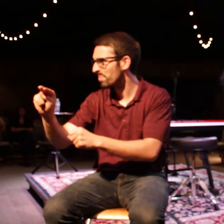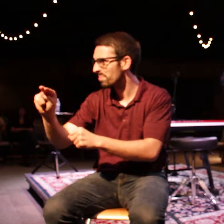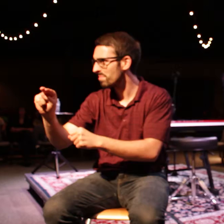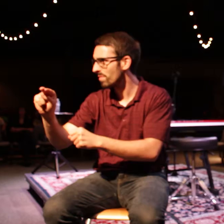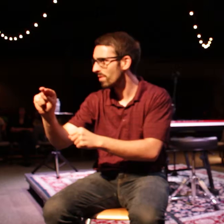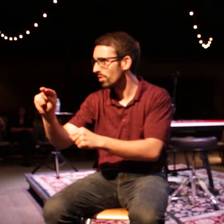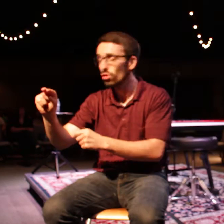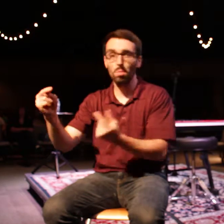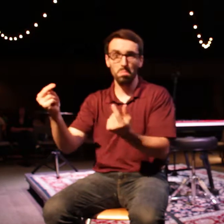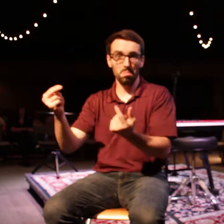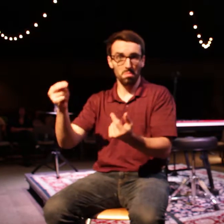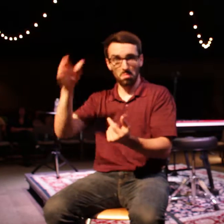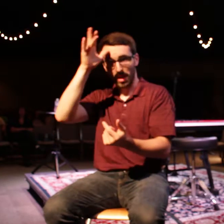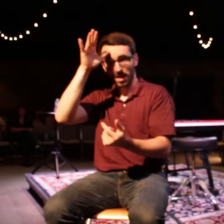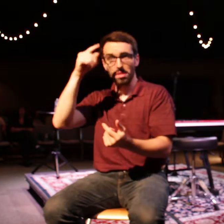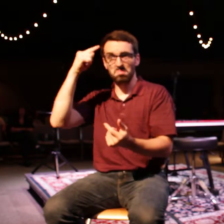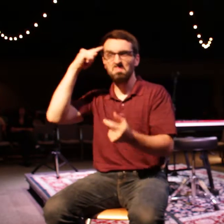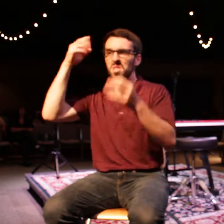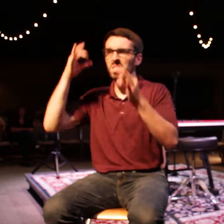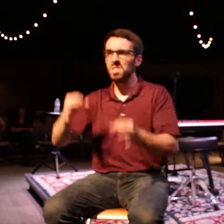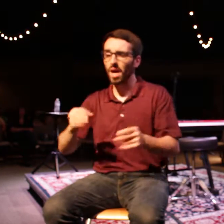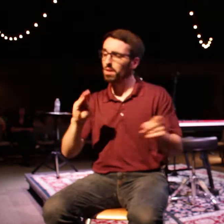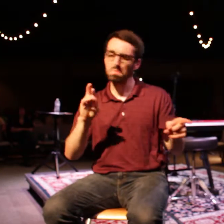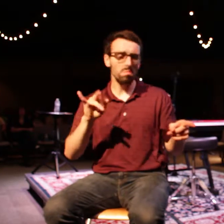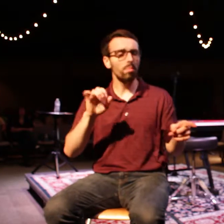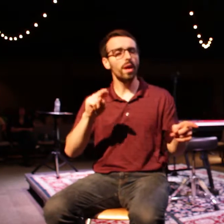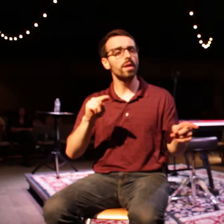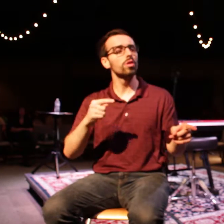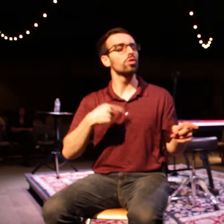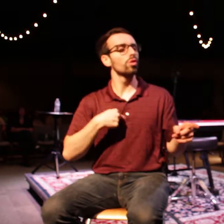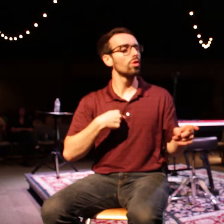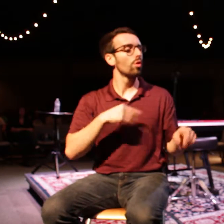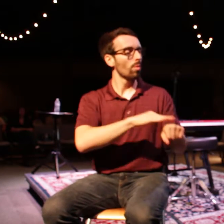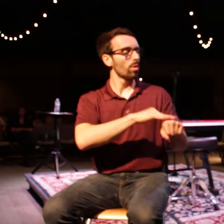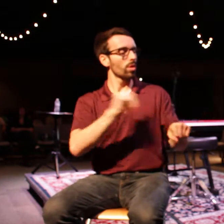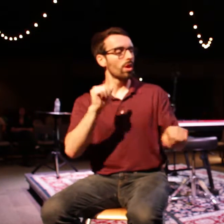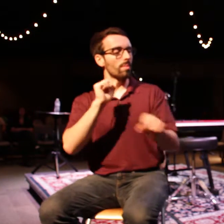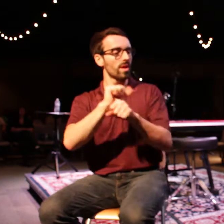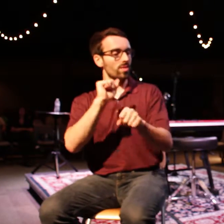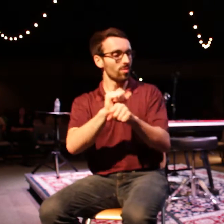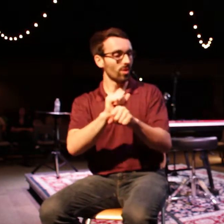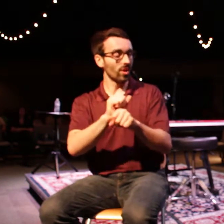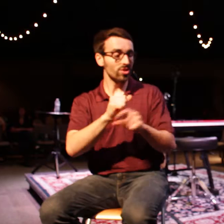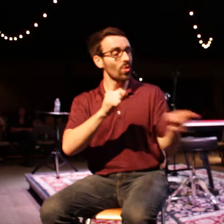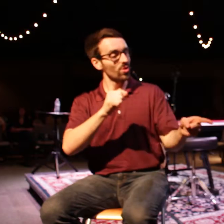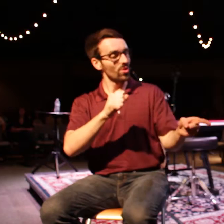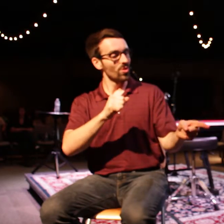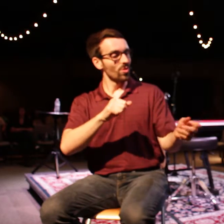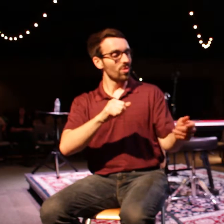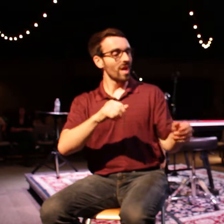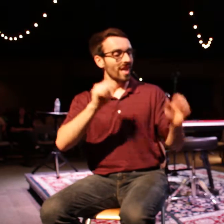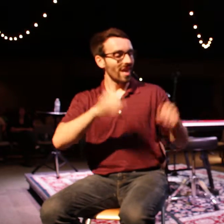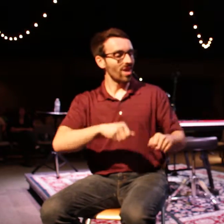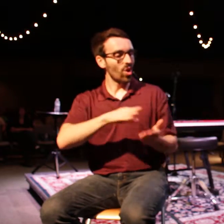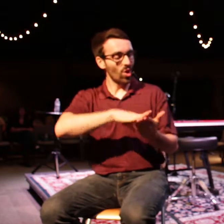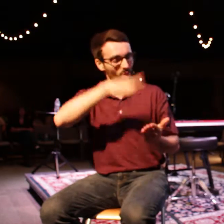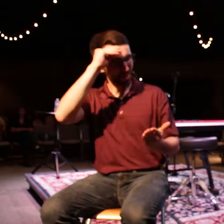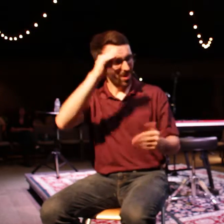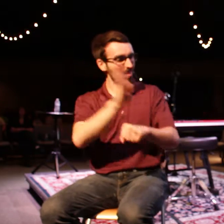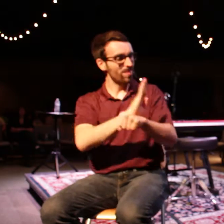teach him so he can grow up and he can go into business just like me. Sorry, Dad. But what he did is there were these two pot